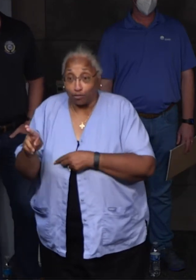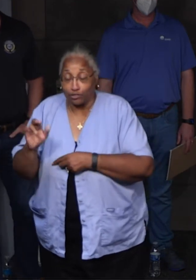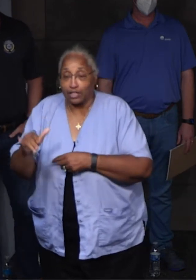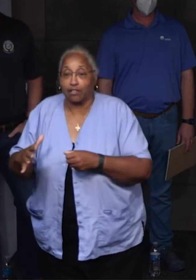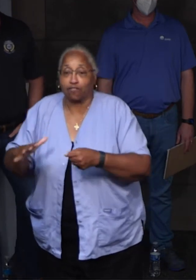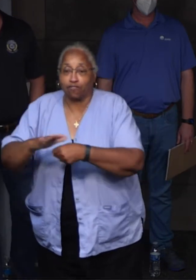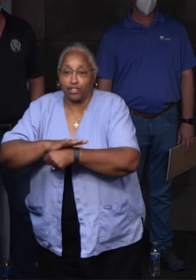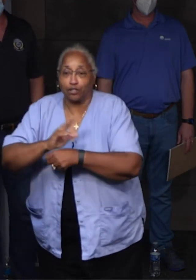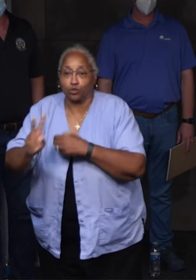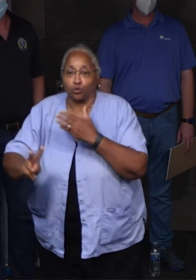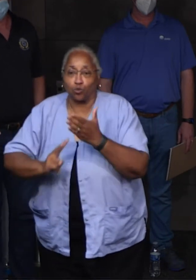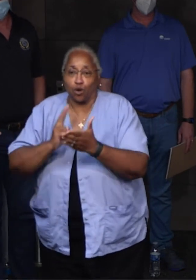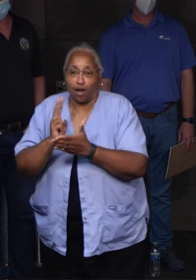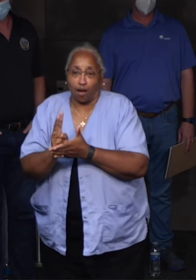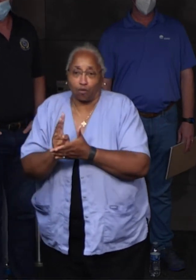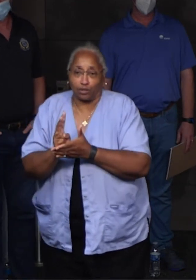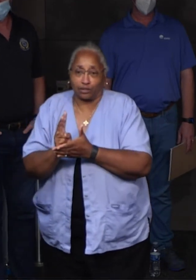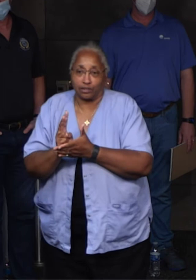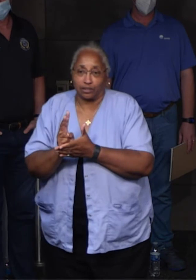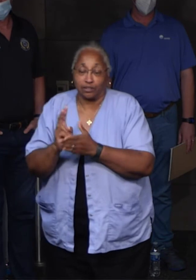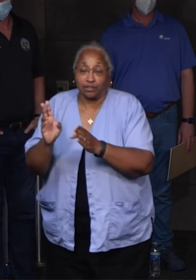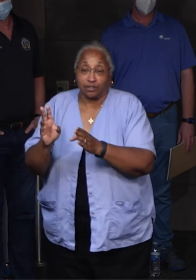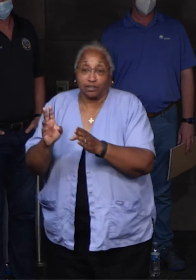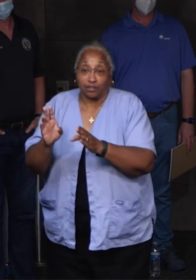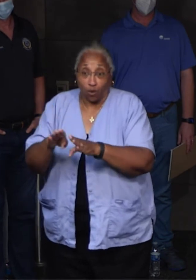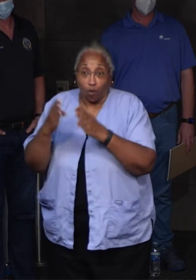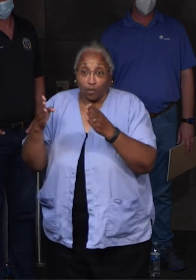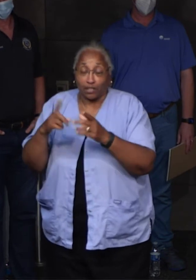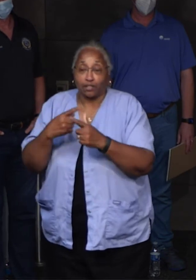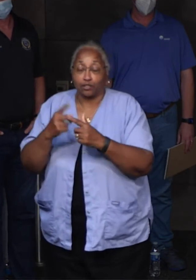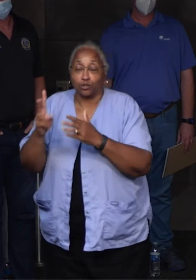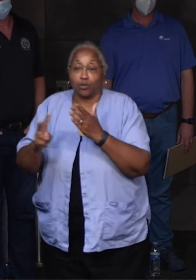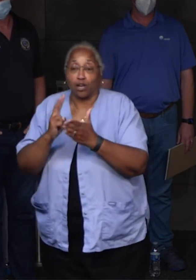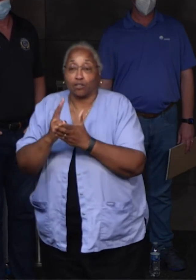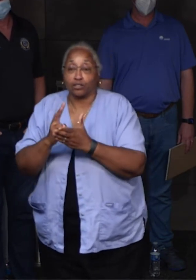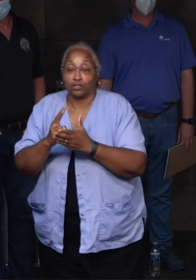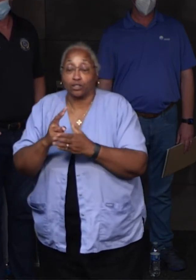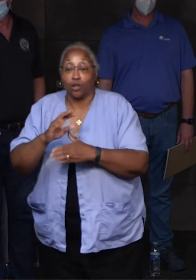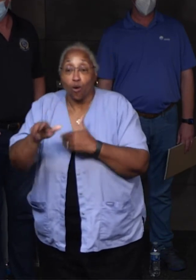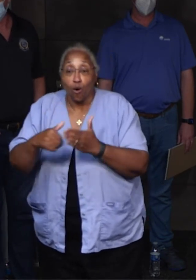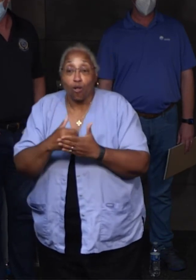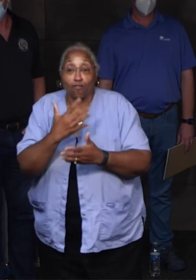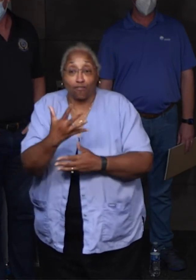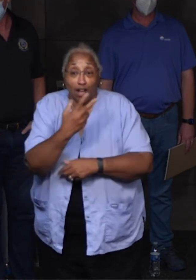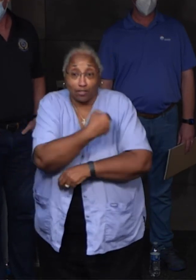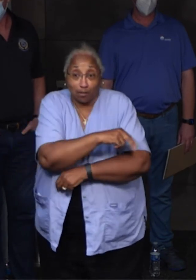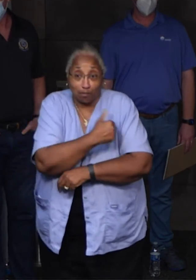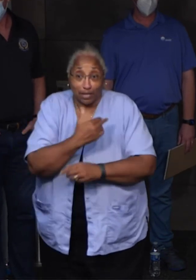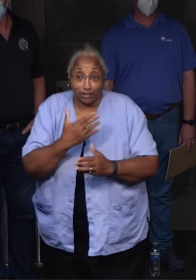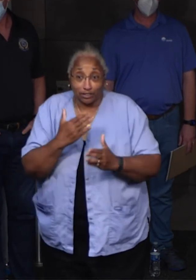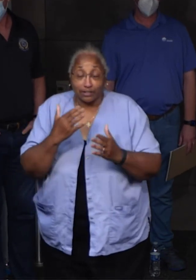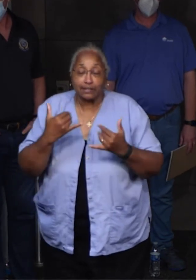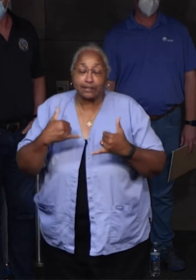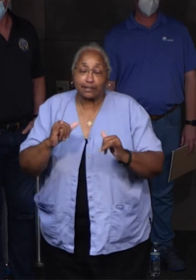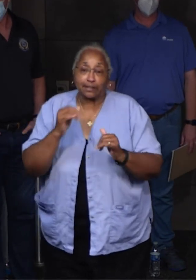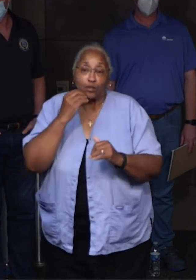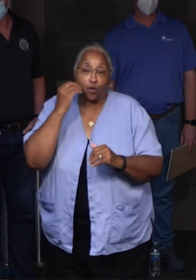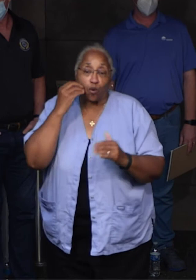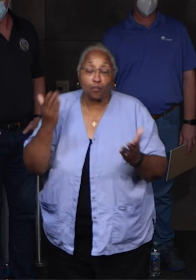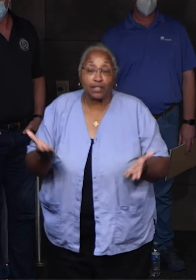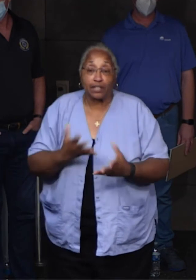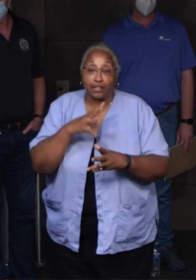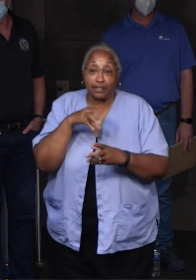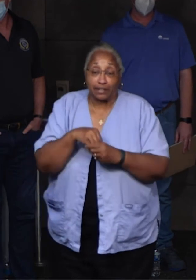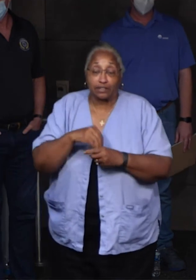within two hours of its opening, and so all five of those bedridden patients are still in their home here in Jefferson